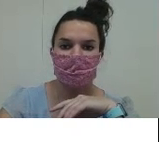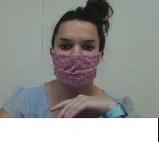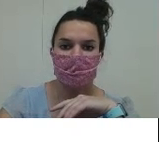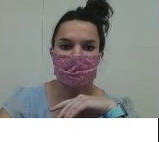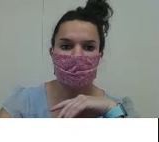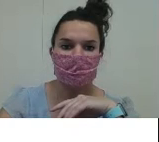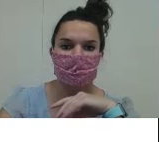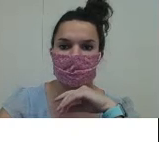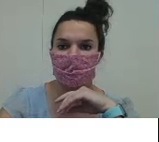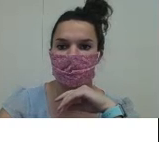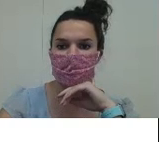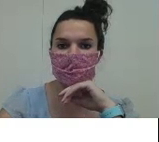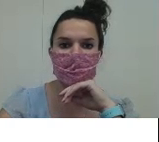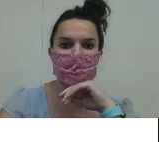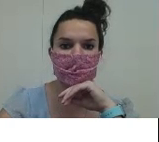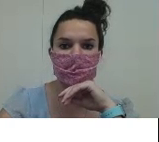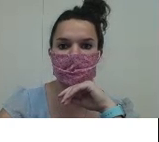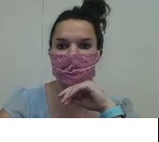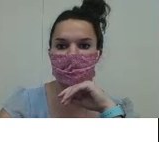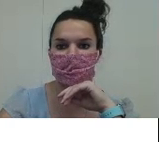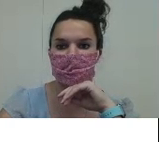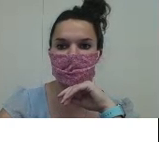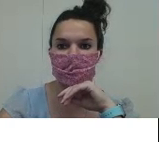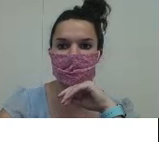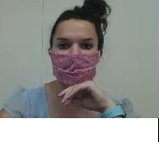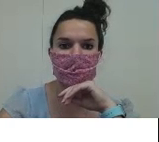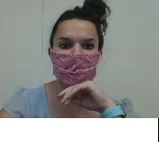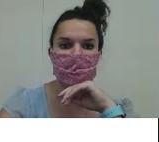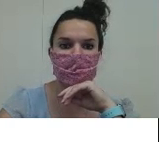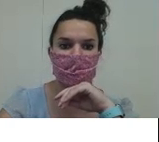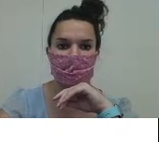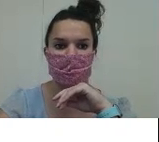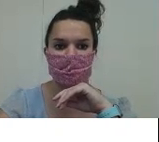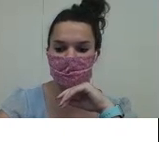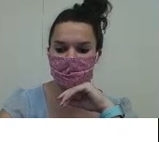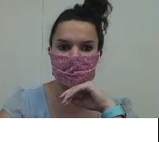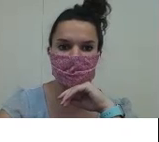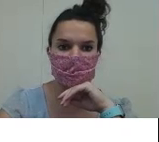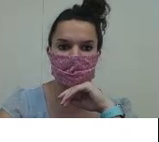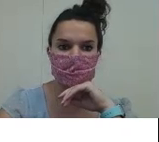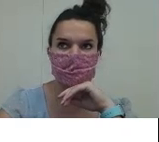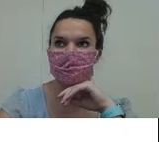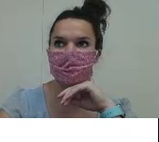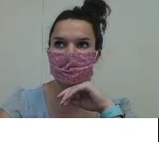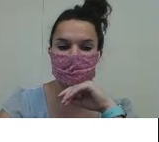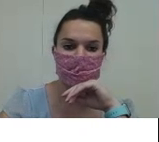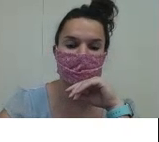and make it. Let me get my mouse. Let's go back. Let's make it zero.